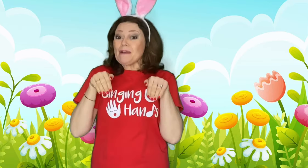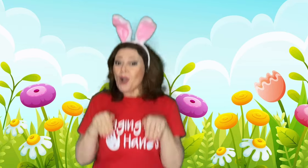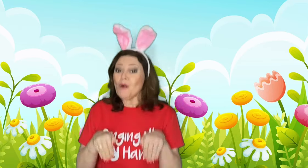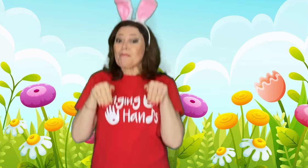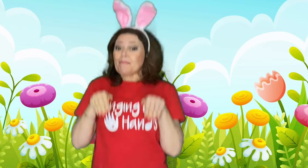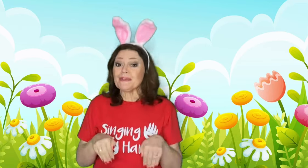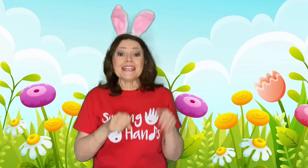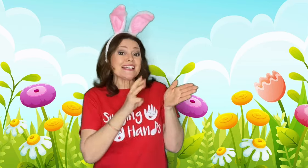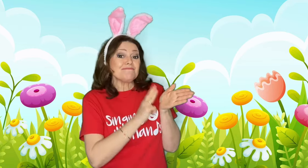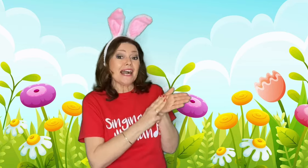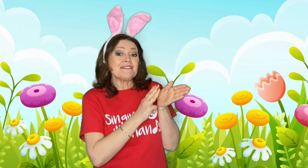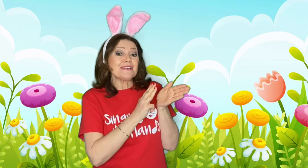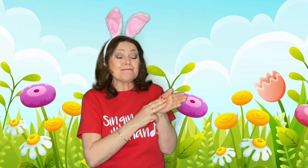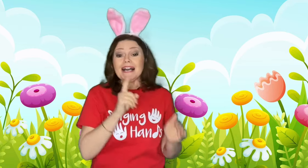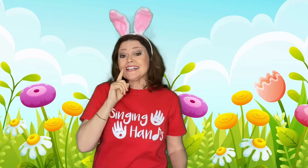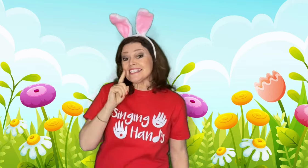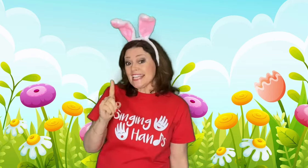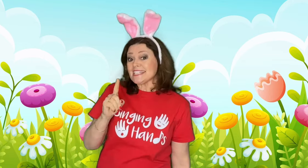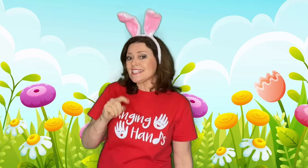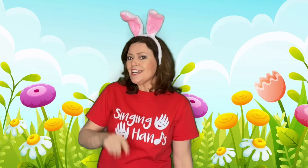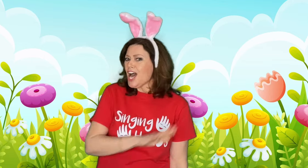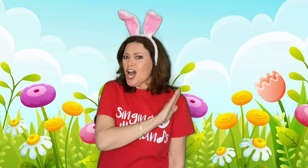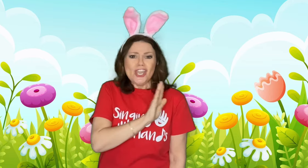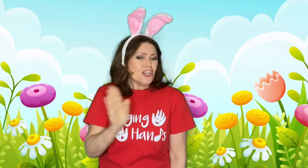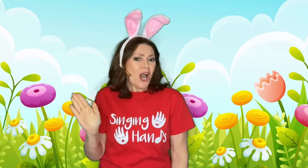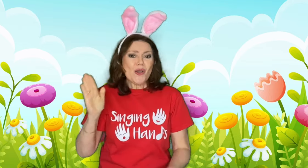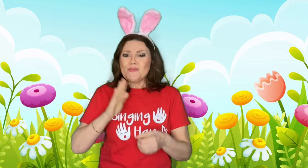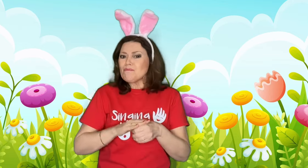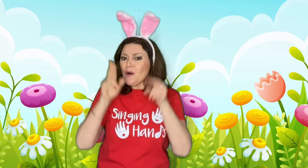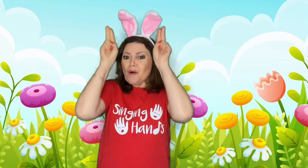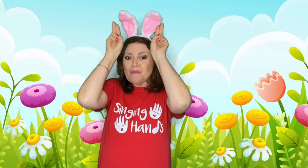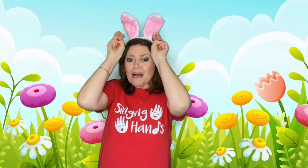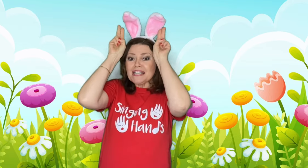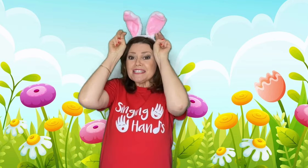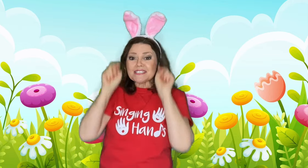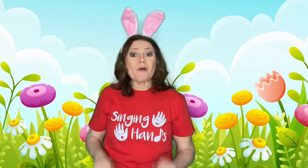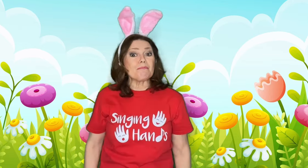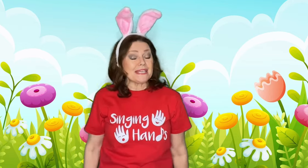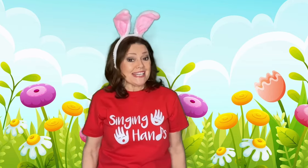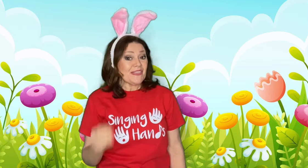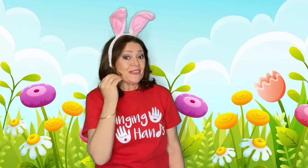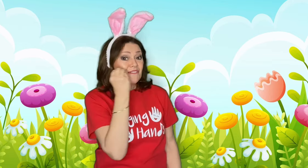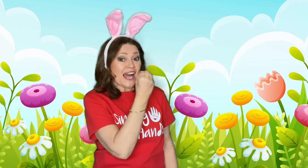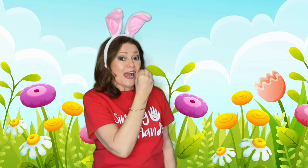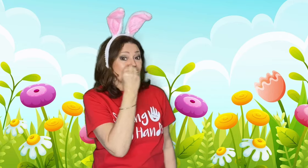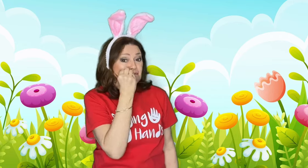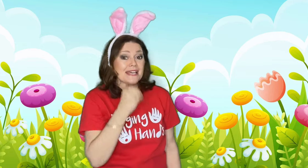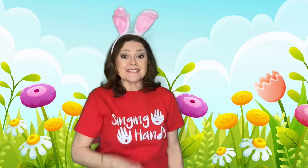a-hopping and Mummy Bunny said, No more bunnies hopping in the flower bed.